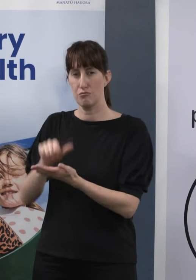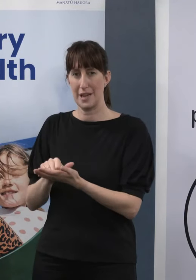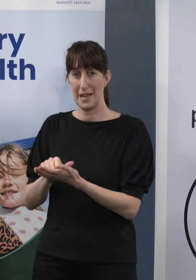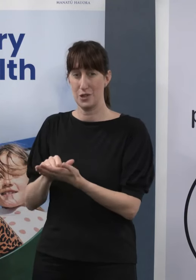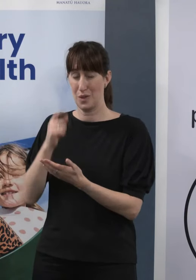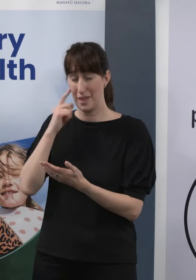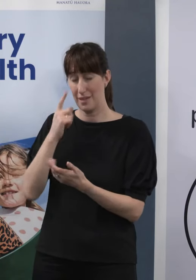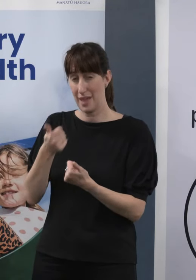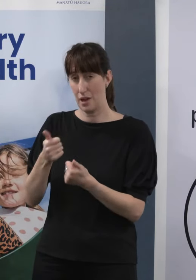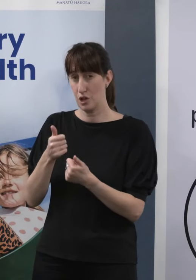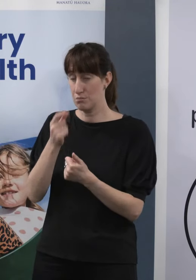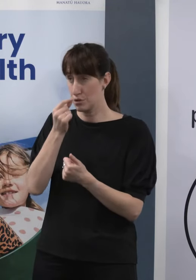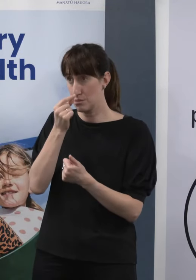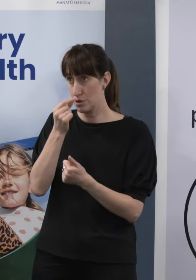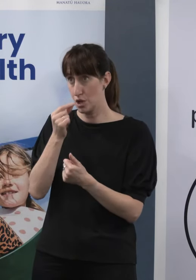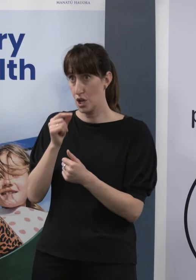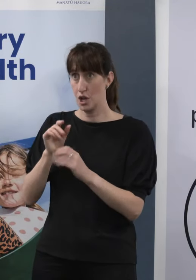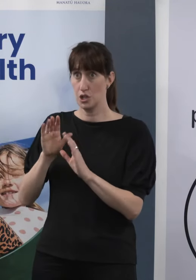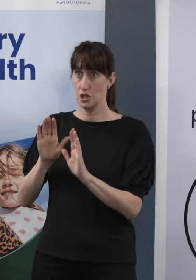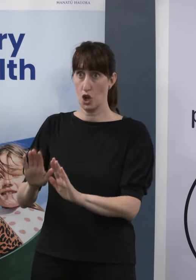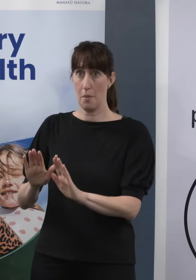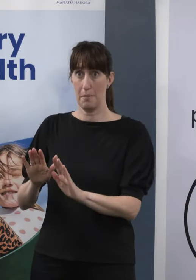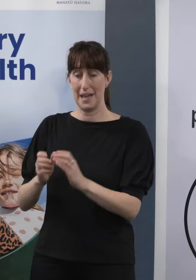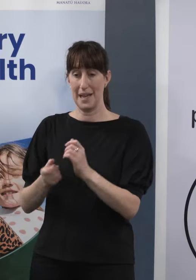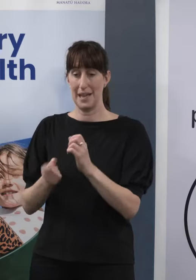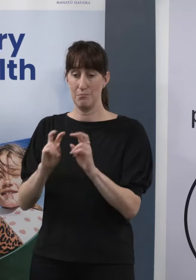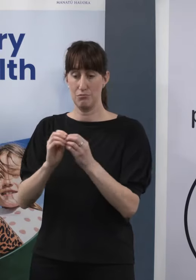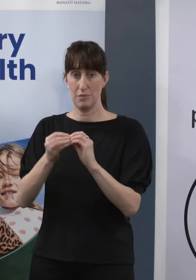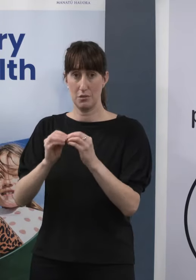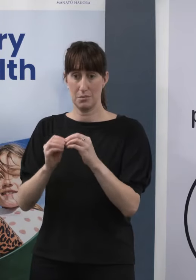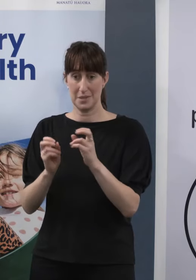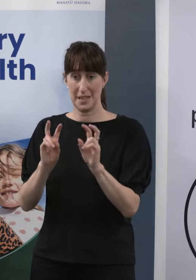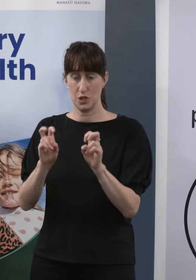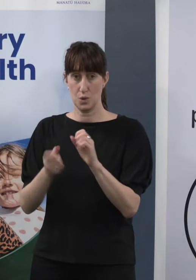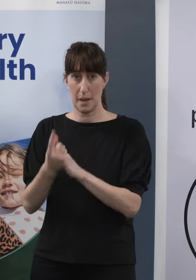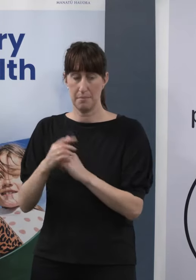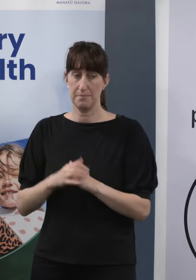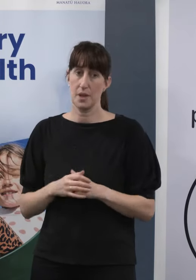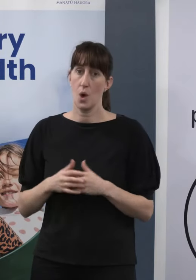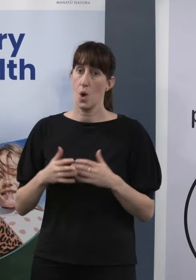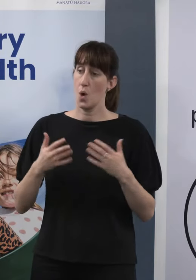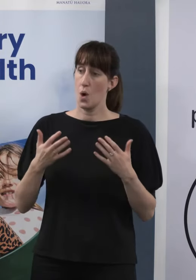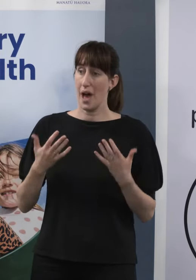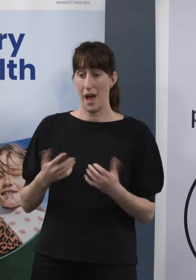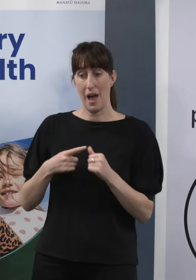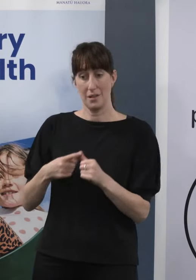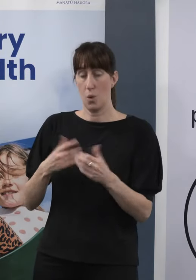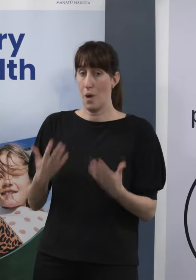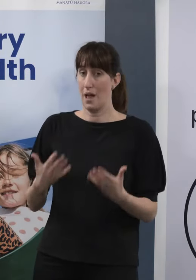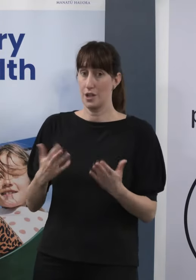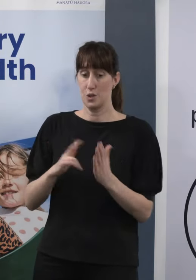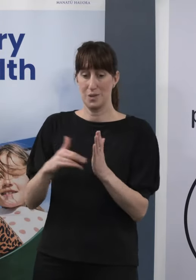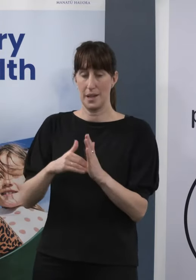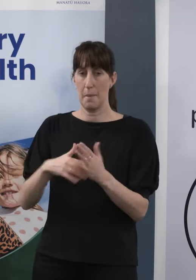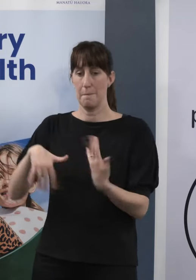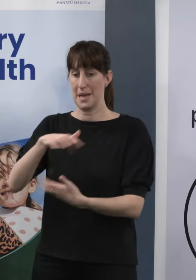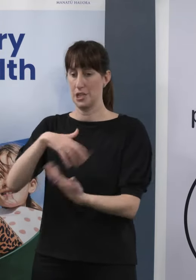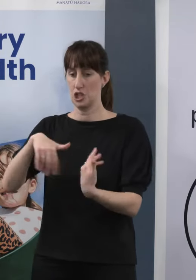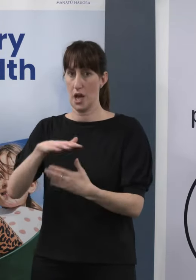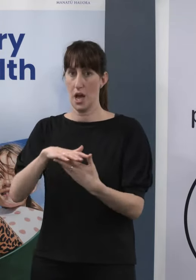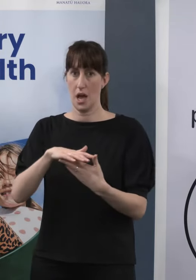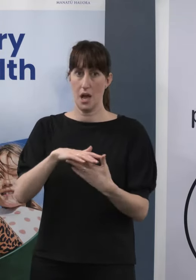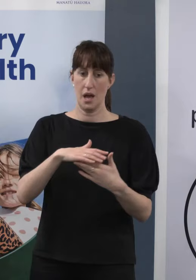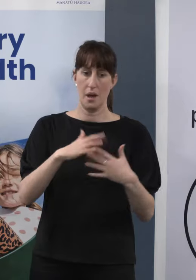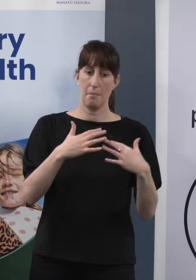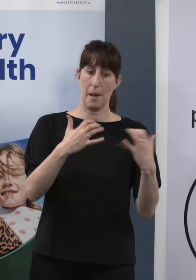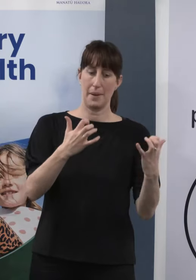these issues cropping up, a fully public model, I should say? Well, we've got a mixed model in New Zealand. have, historically, most of our